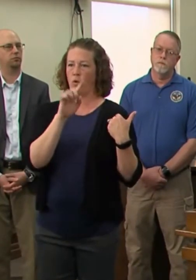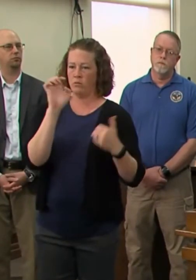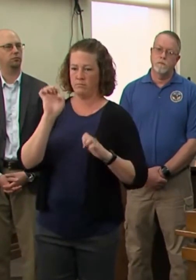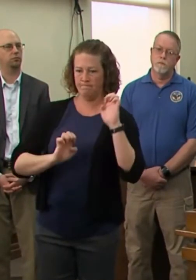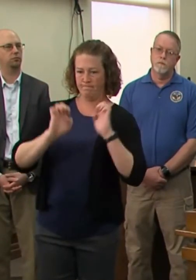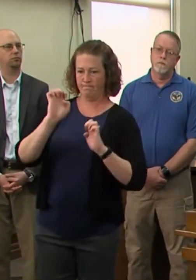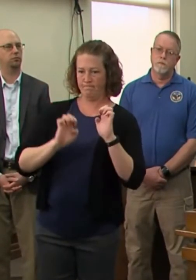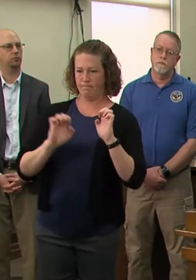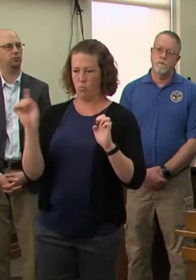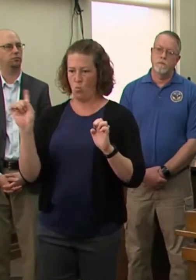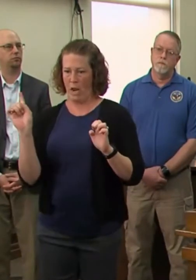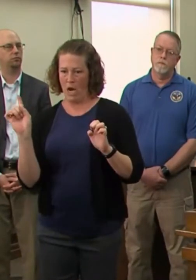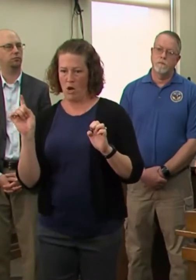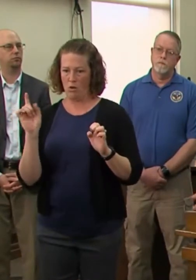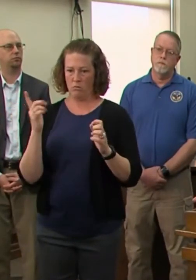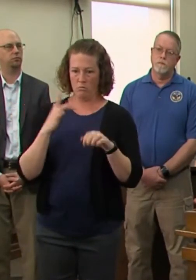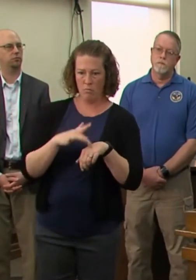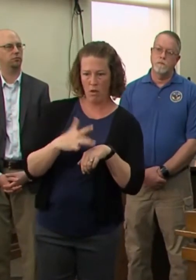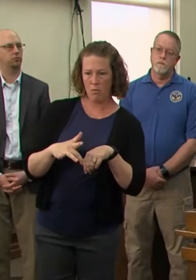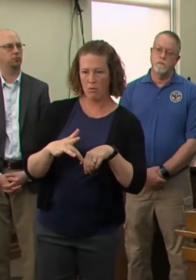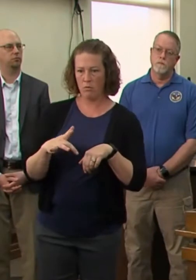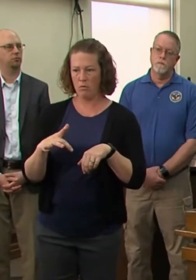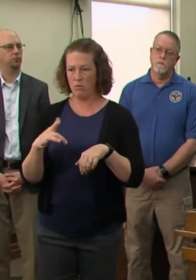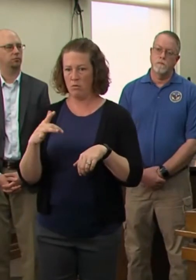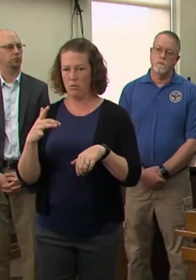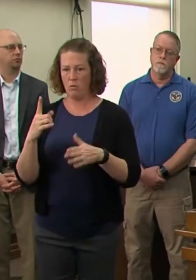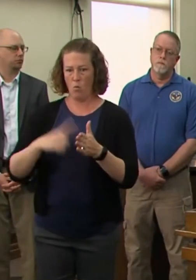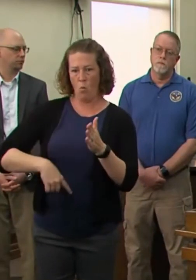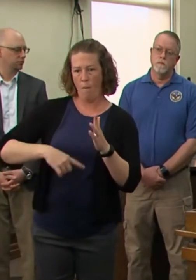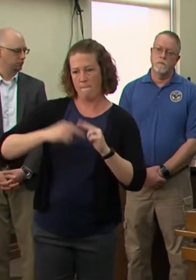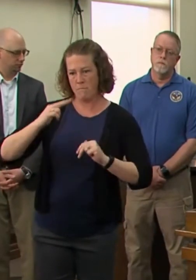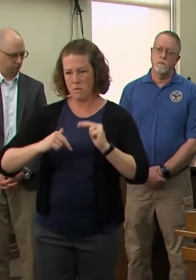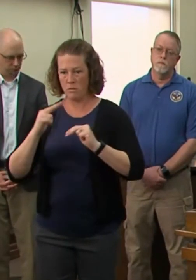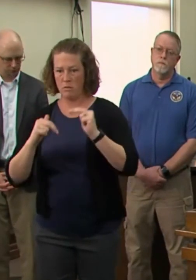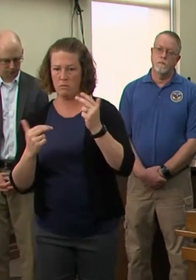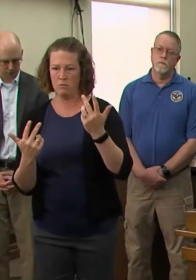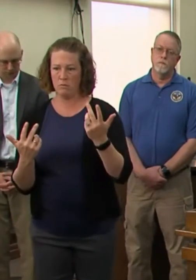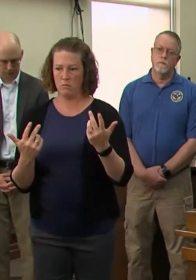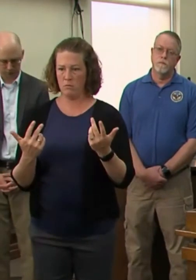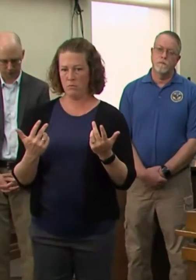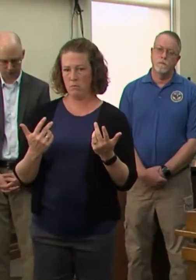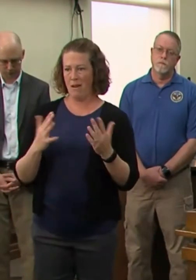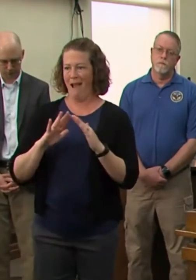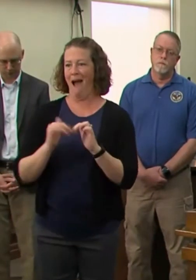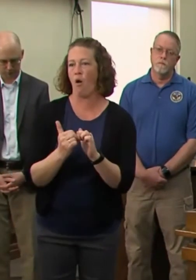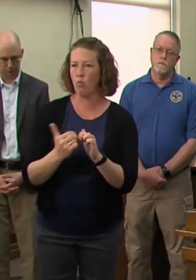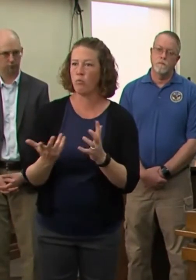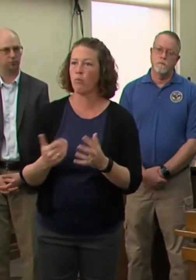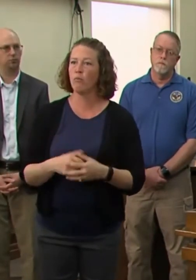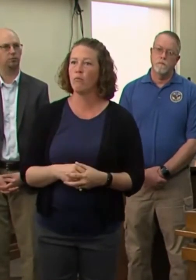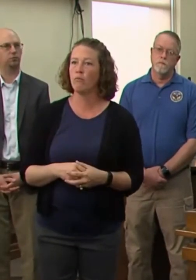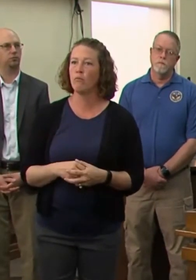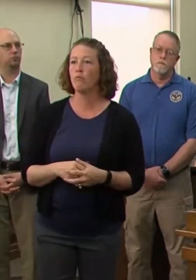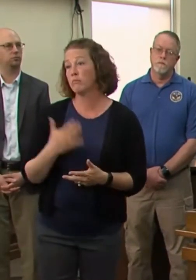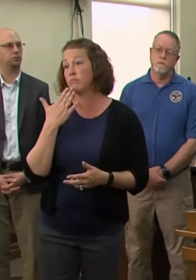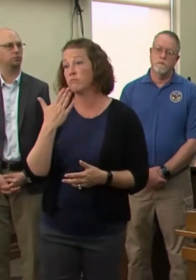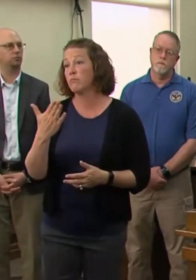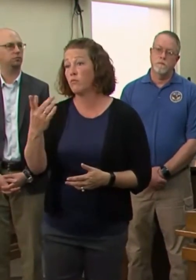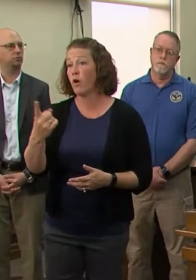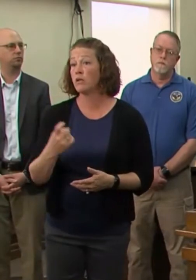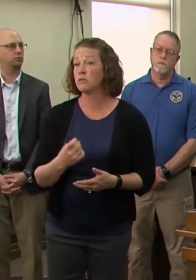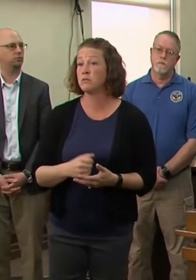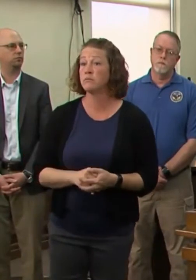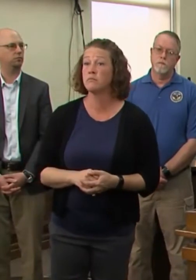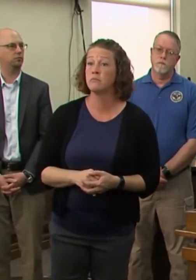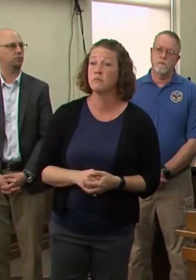where would we put beds, where would we put people, um, and considering how we might, uh, house the homeless. So thank you for asking the